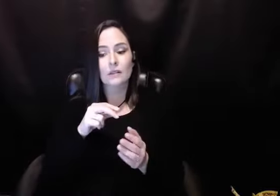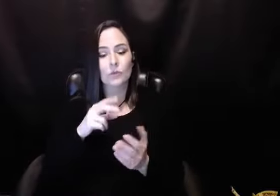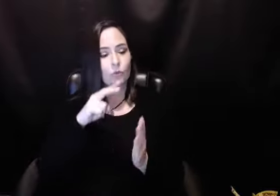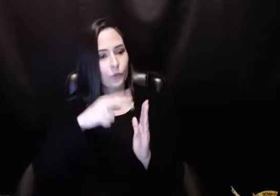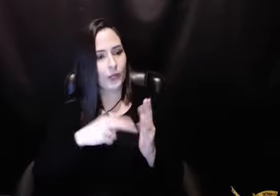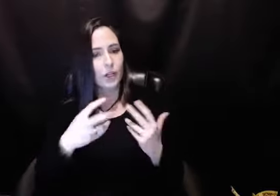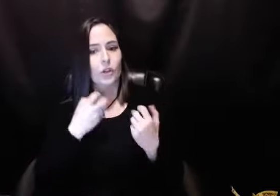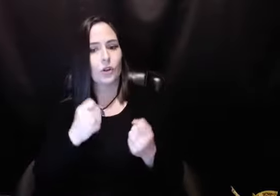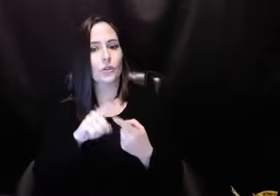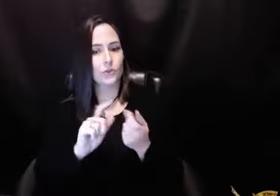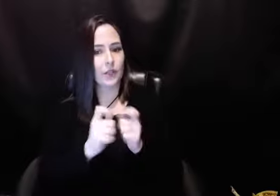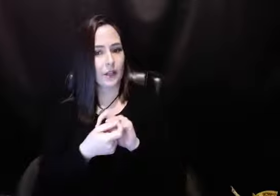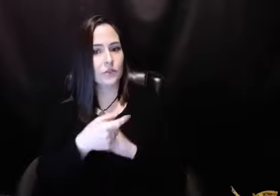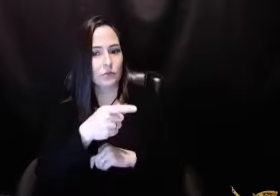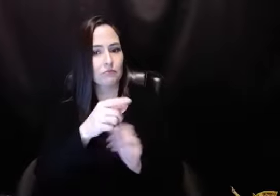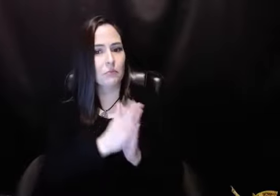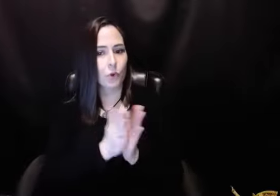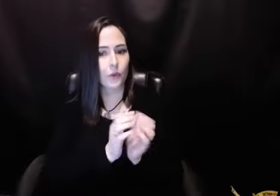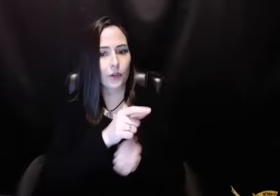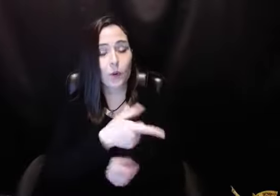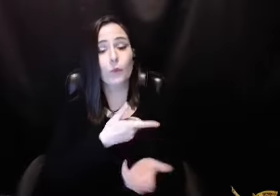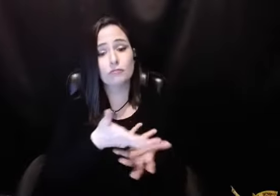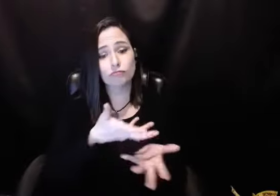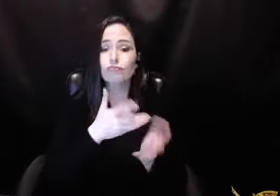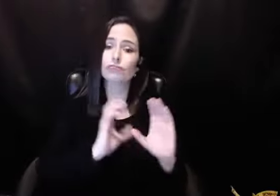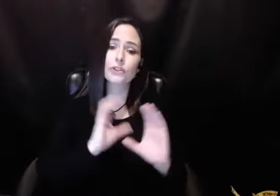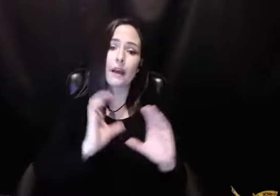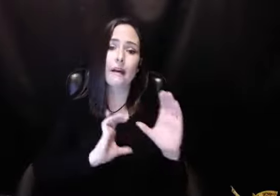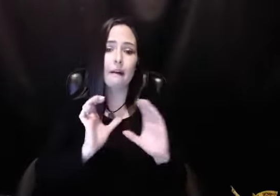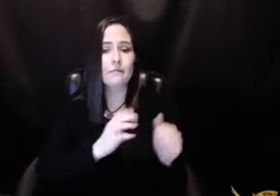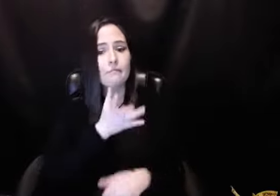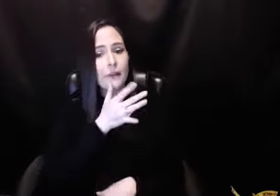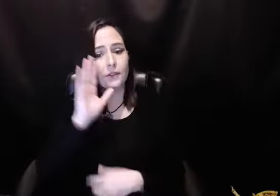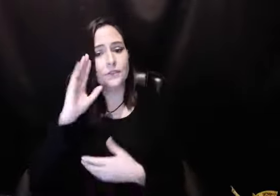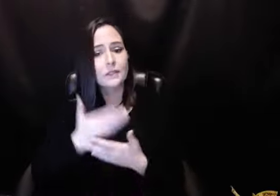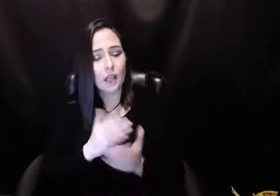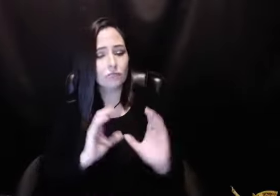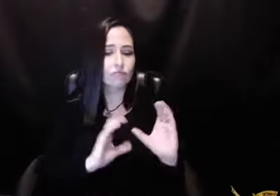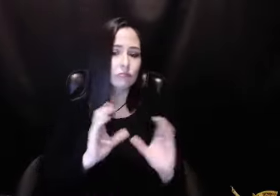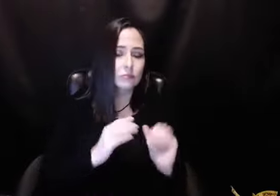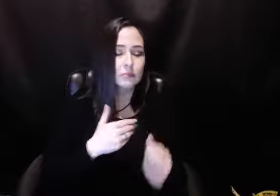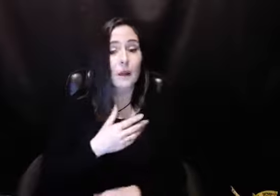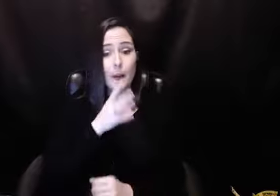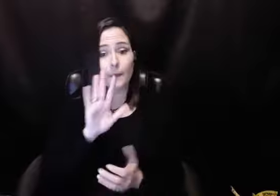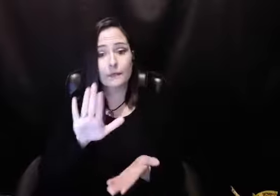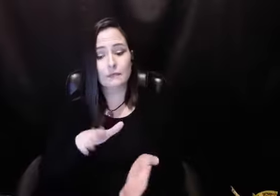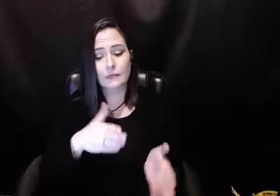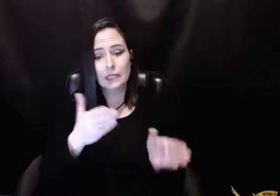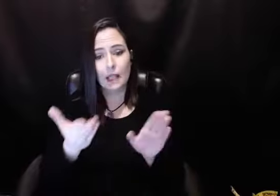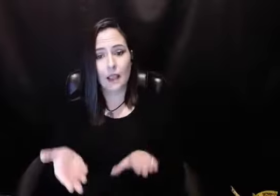years when she died. And I'd read the ODAT and I'd read the Courage to Change to her. And then we'd kind of chat about that together, mother and